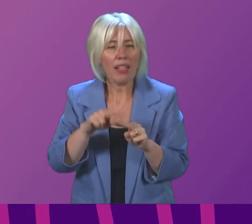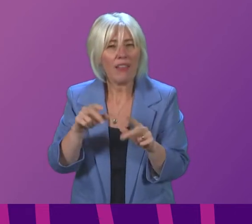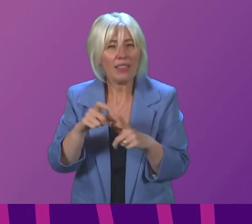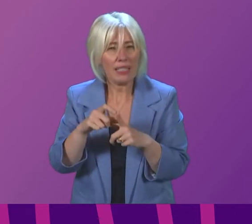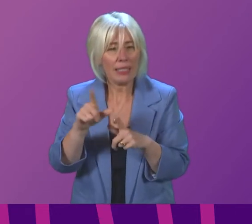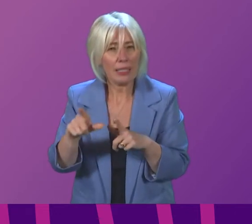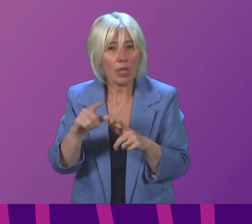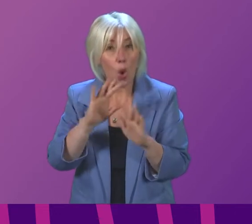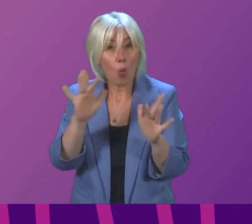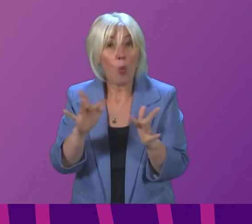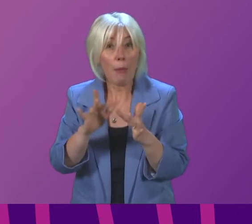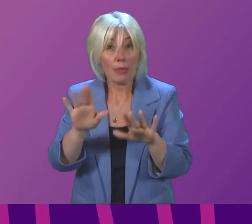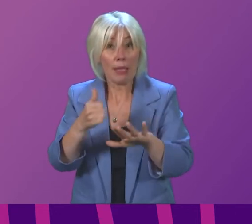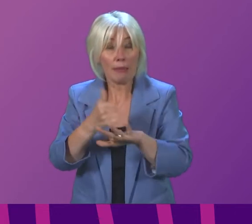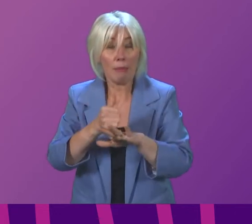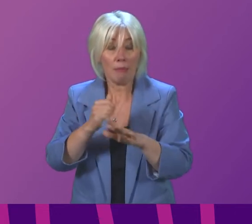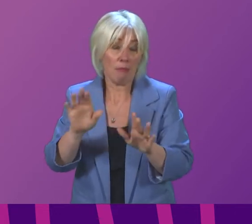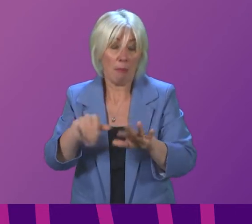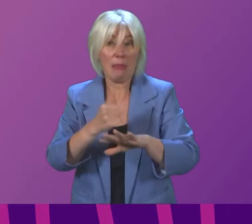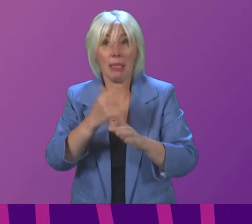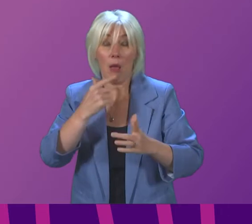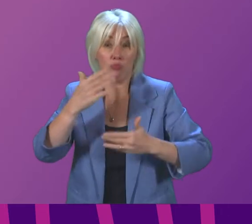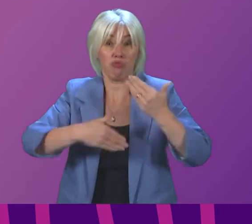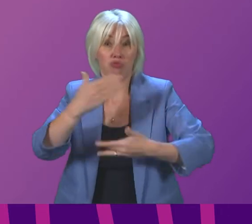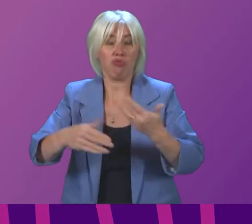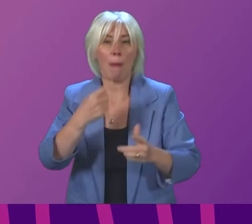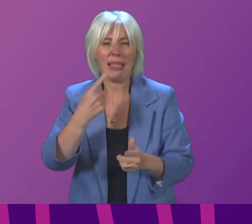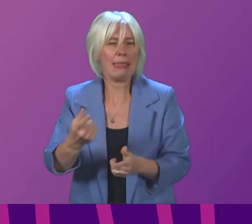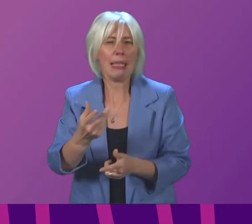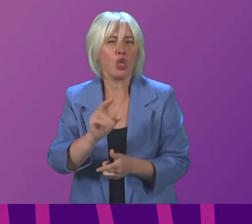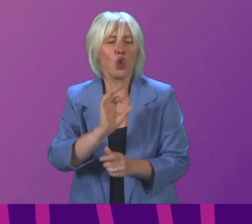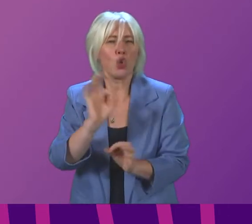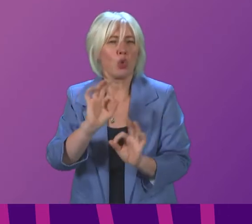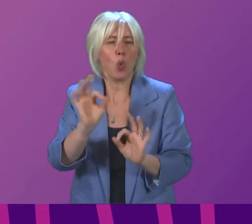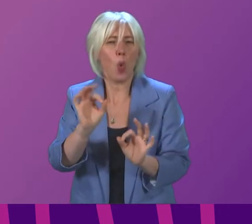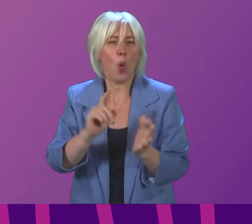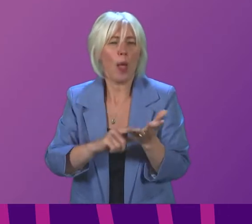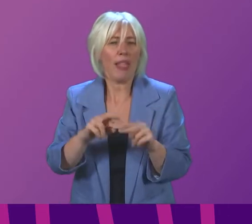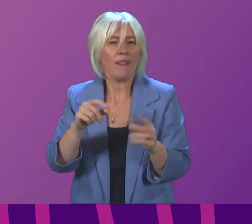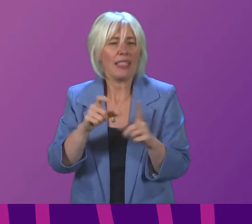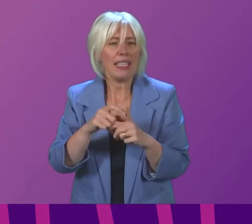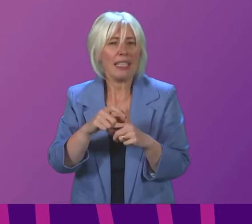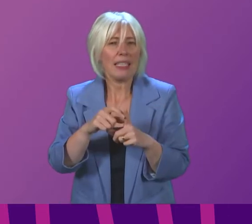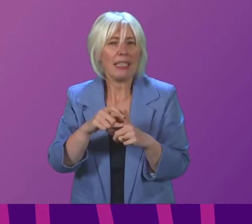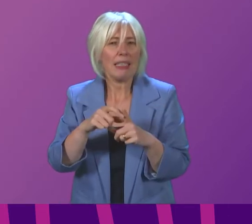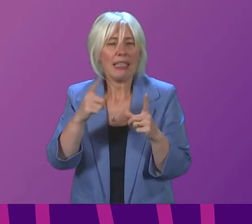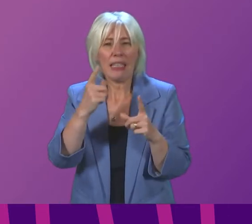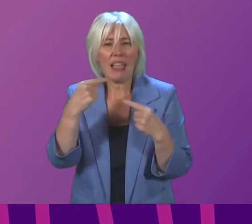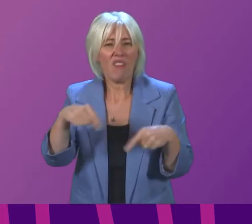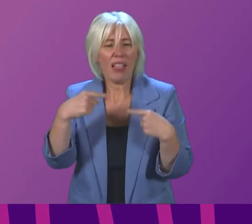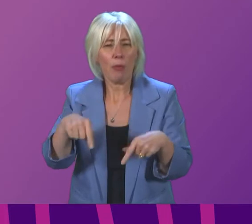website is back up and running it is currently stating that there are no lateral flow devices available to order